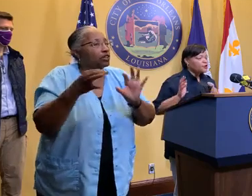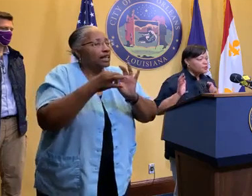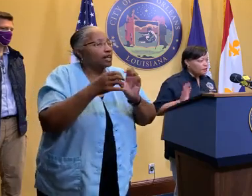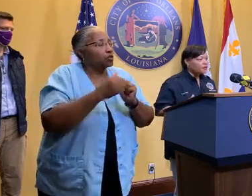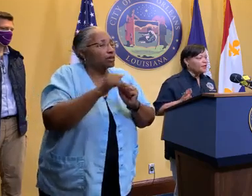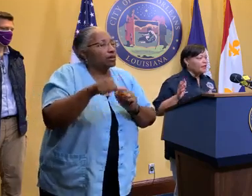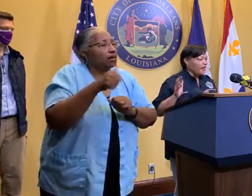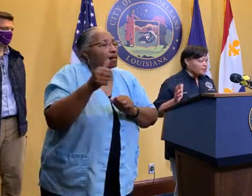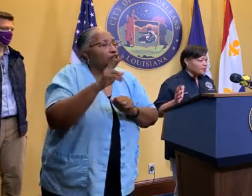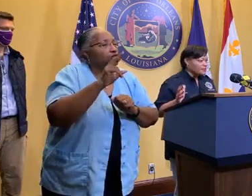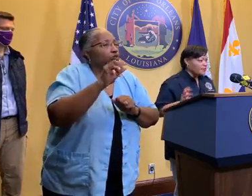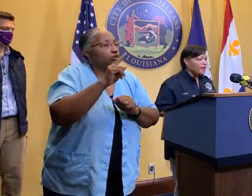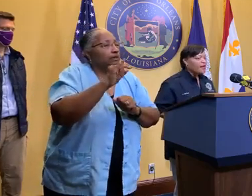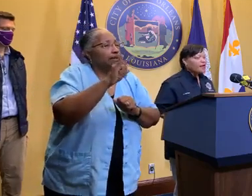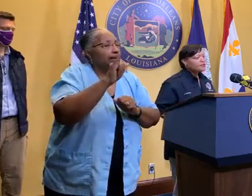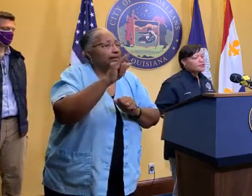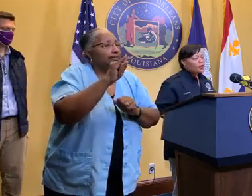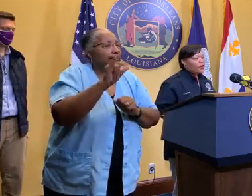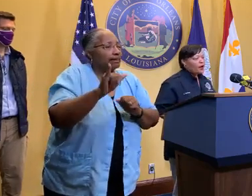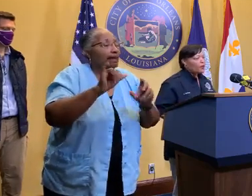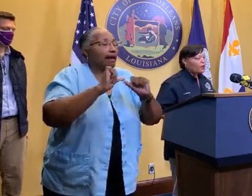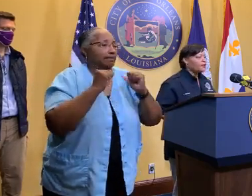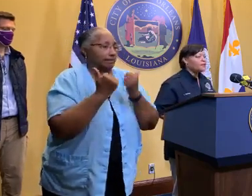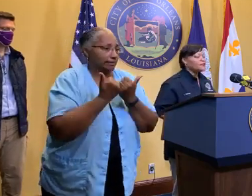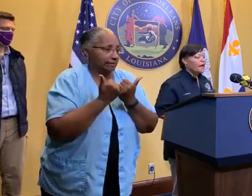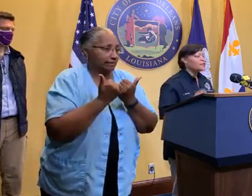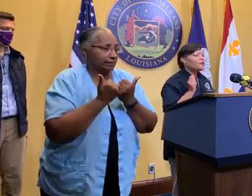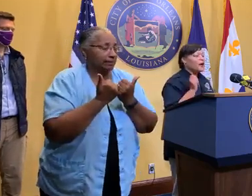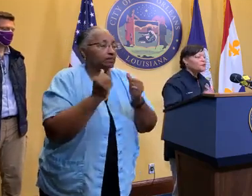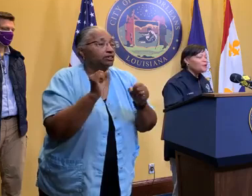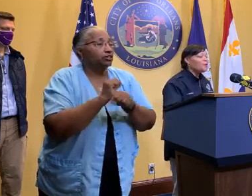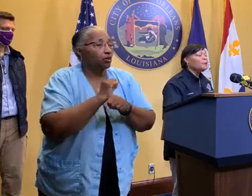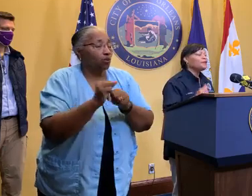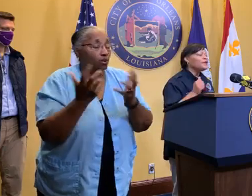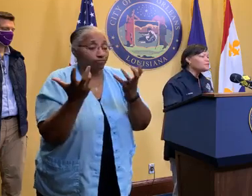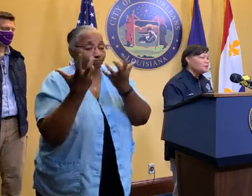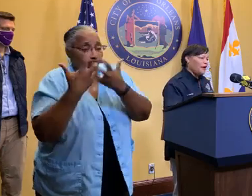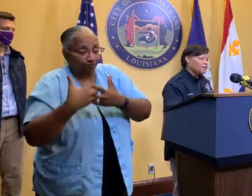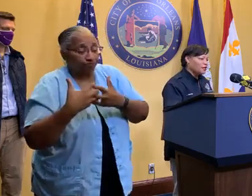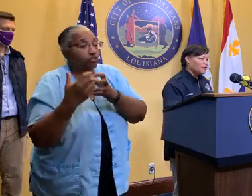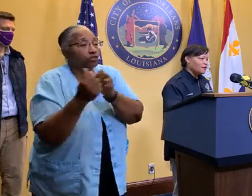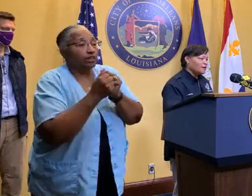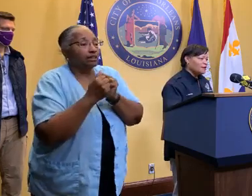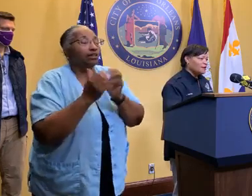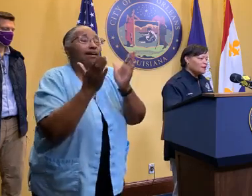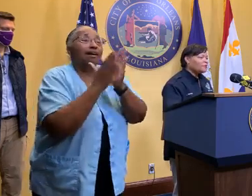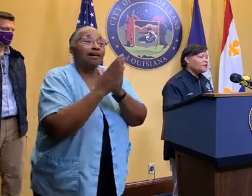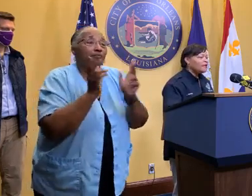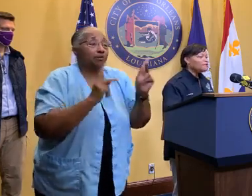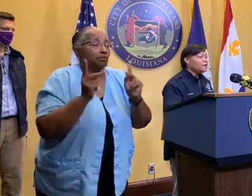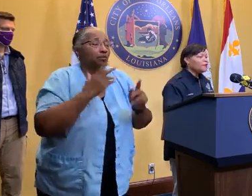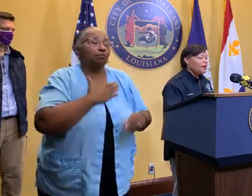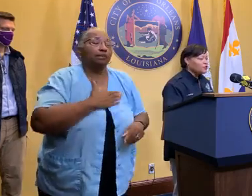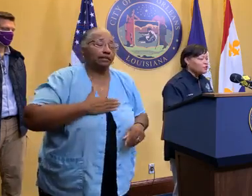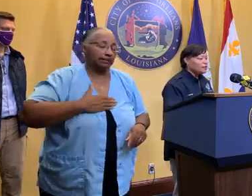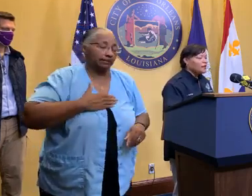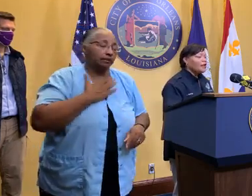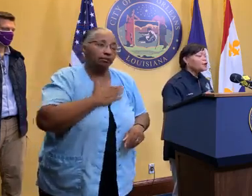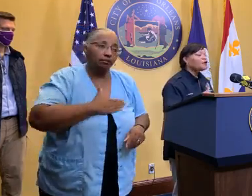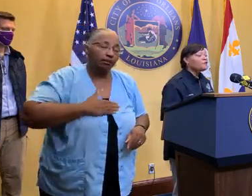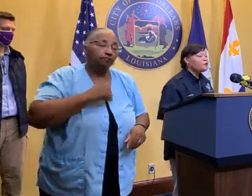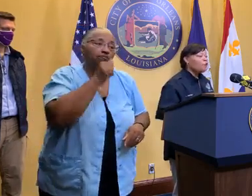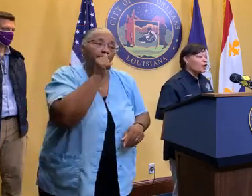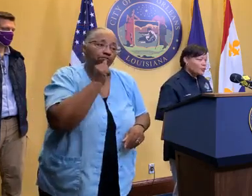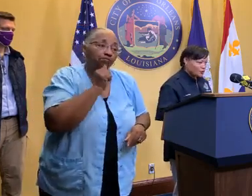agency. And so, working in concert. But I would tell people, please be patient. Please be patient.